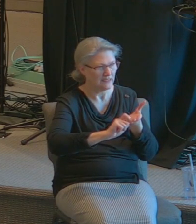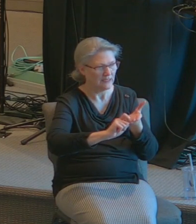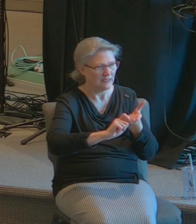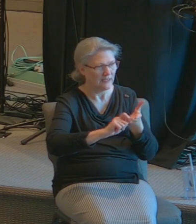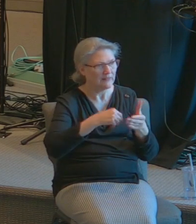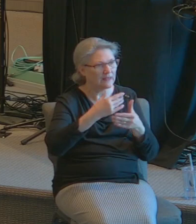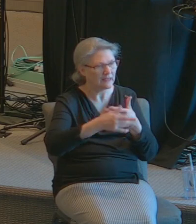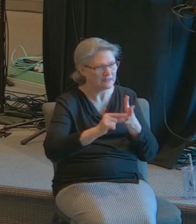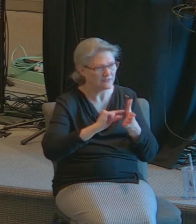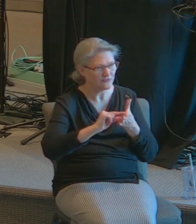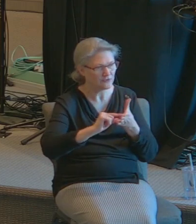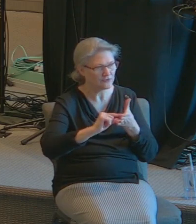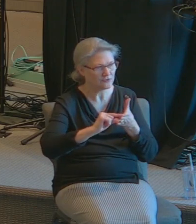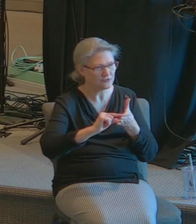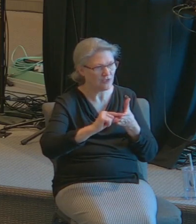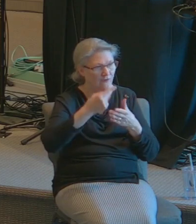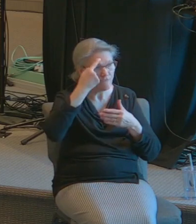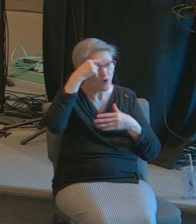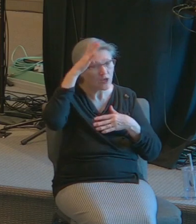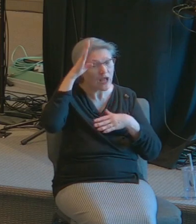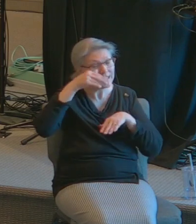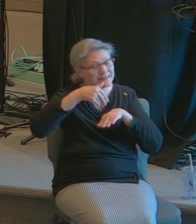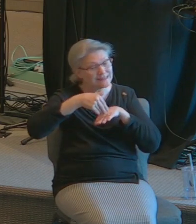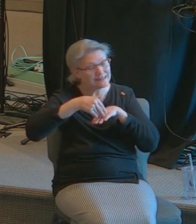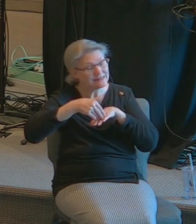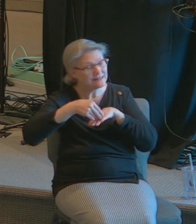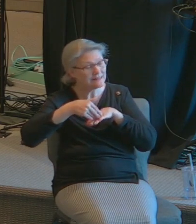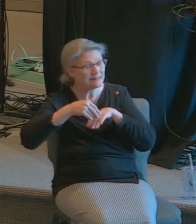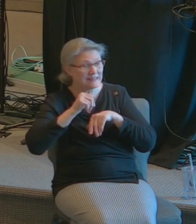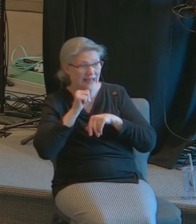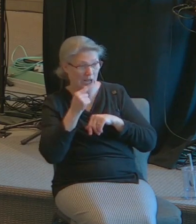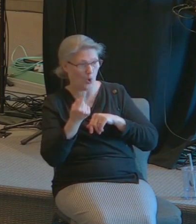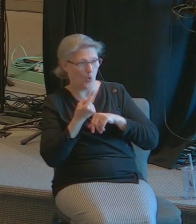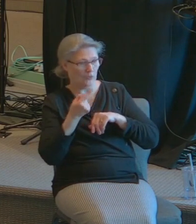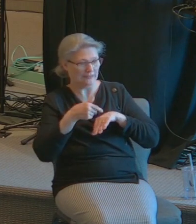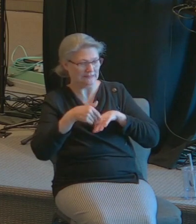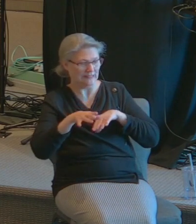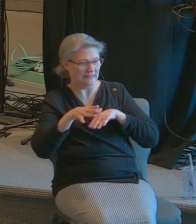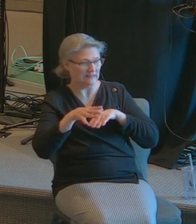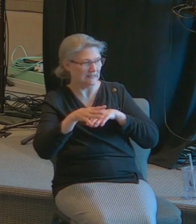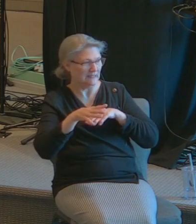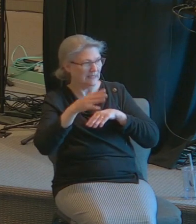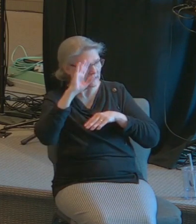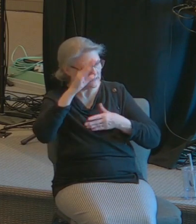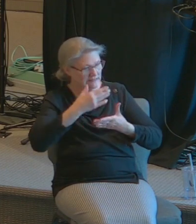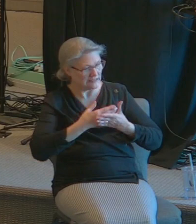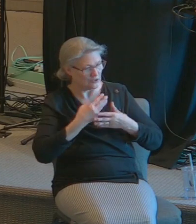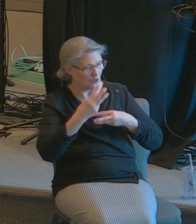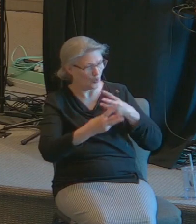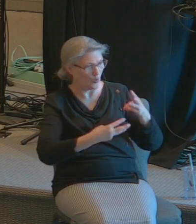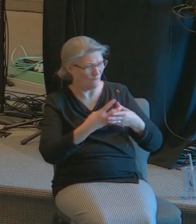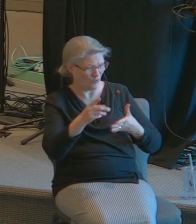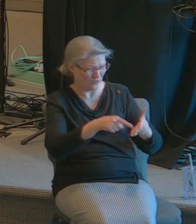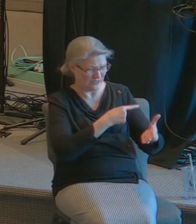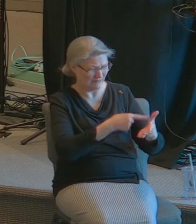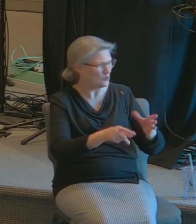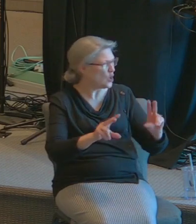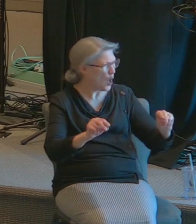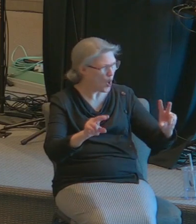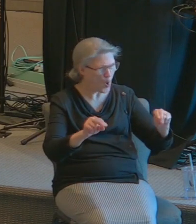follows for God sent not His Son into the world to condemn the world